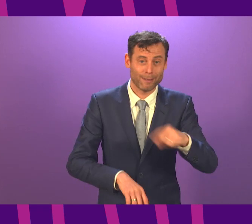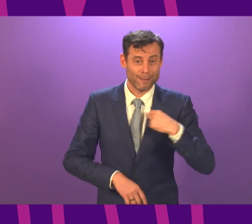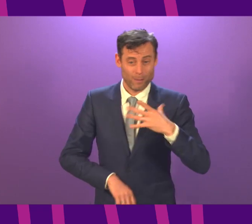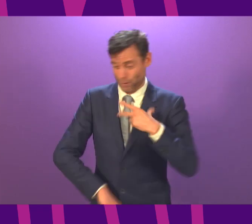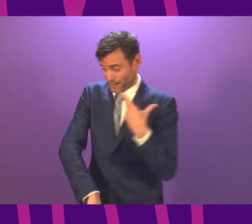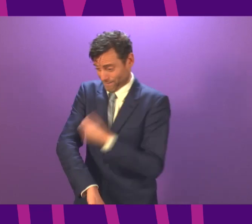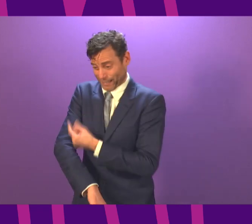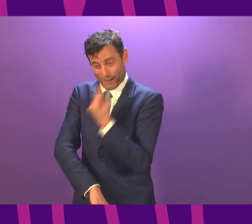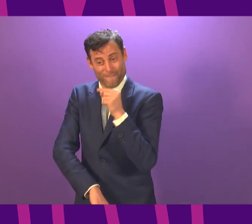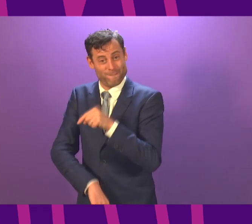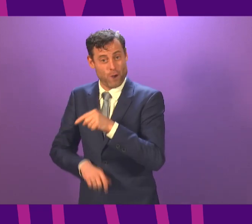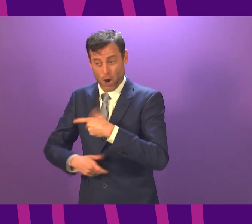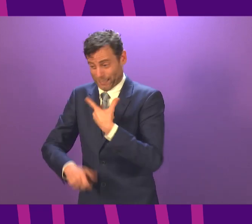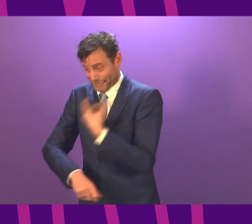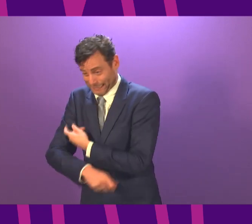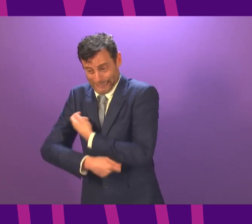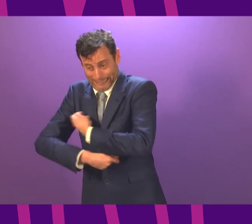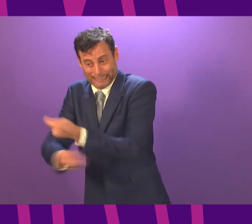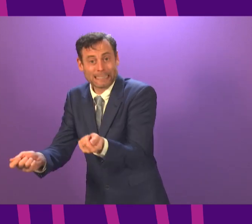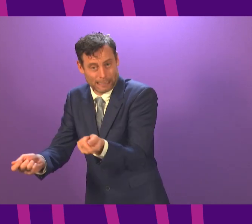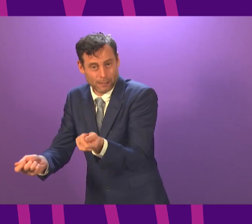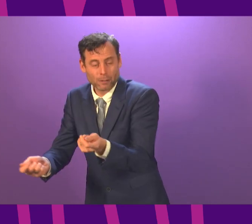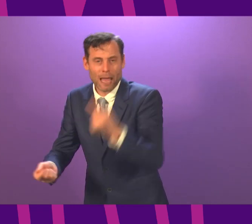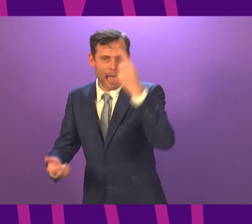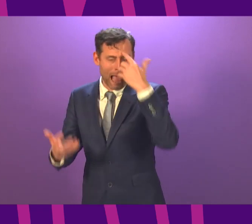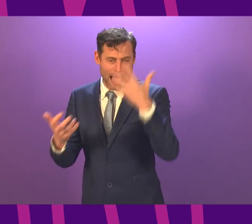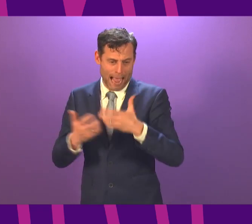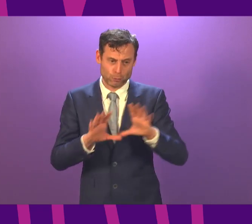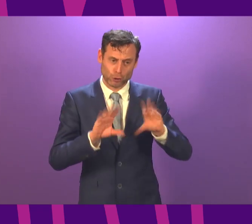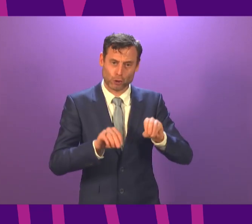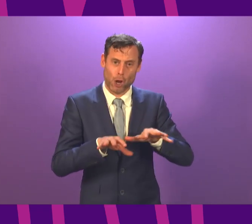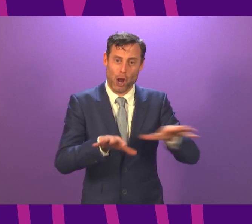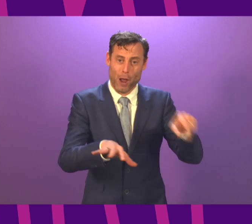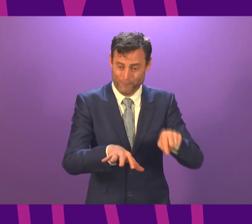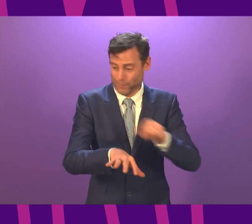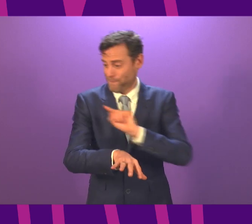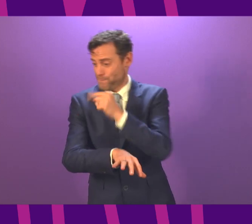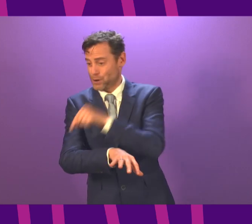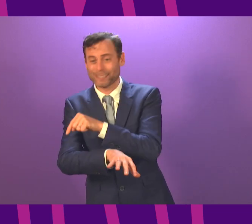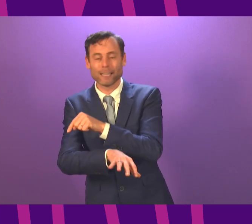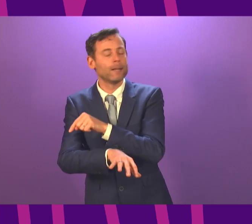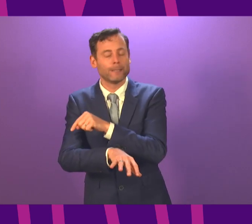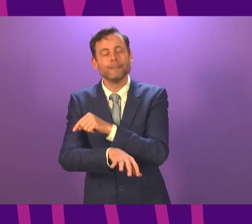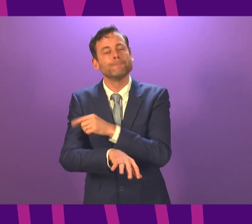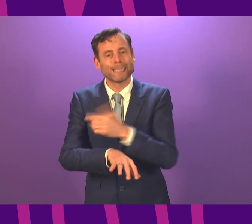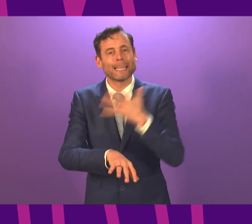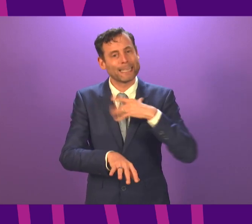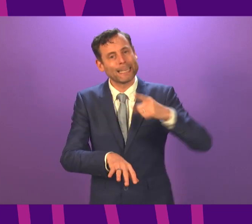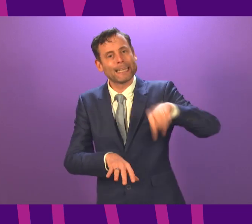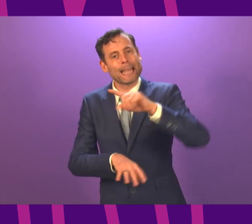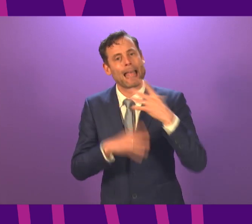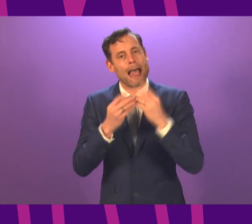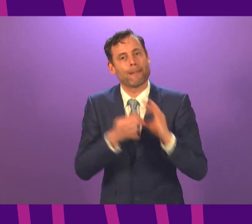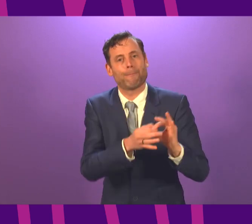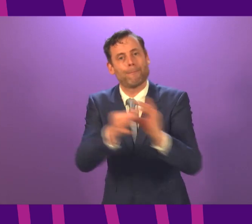the distribution of the vaccine, but all of us must do everything we can to slow down the spread of the virus. We can already see by looking at infection